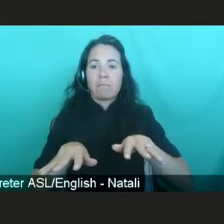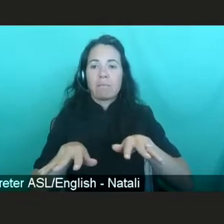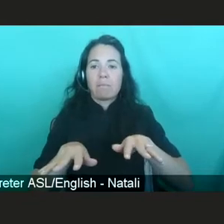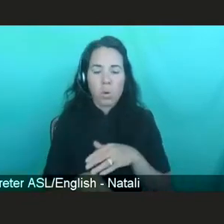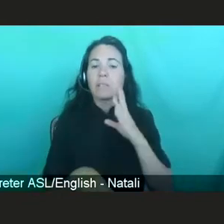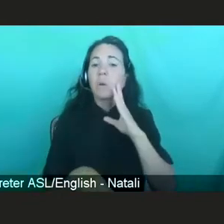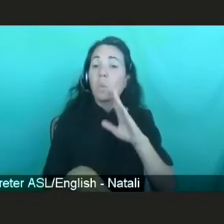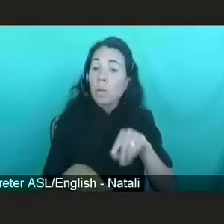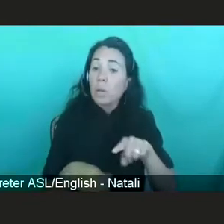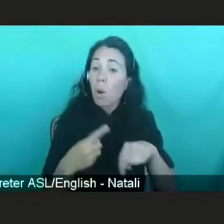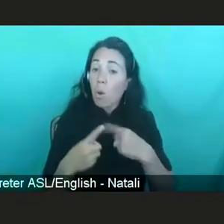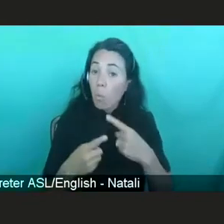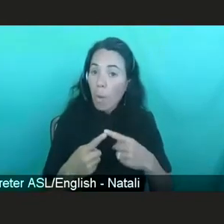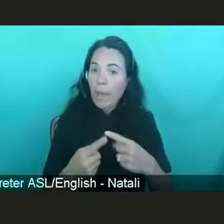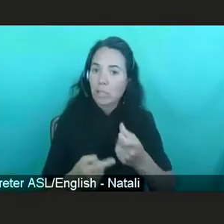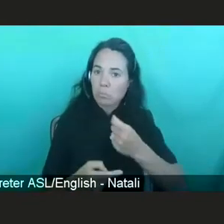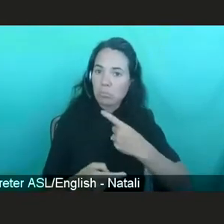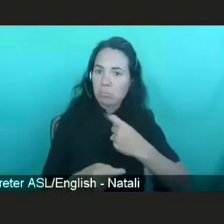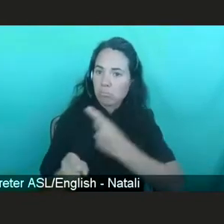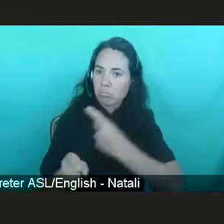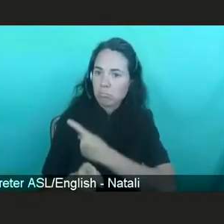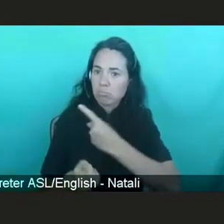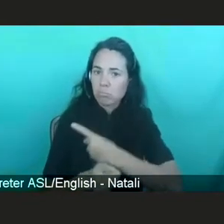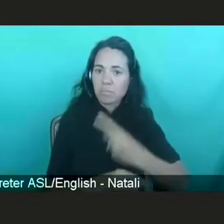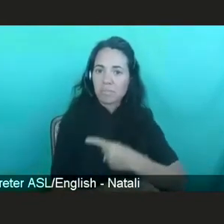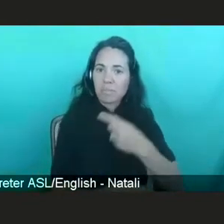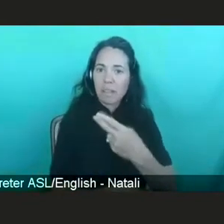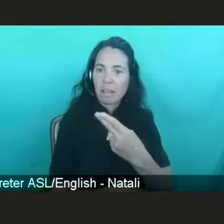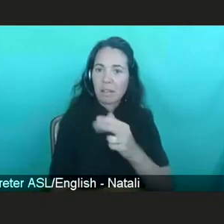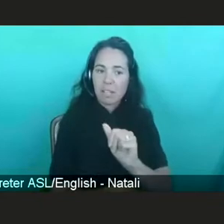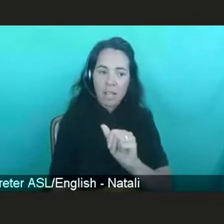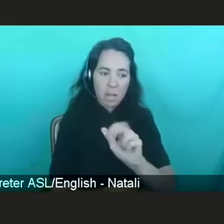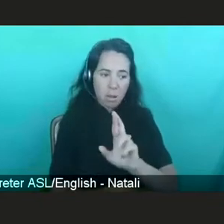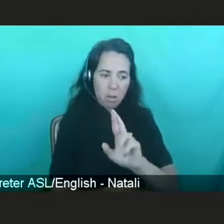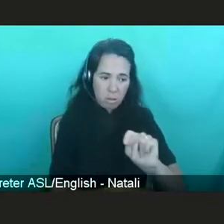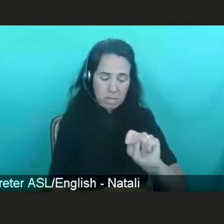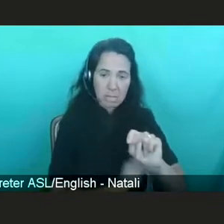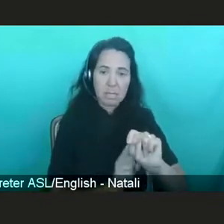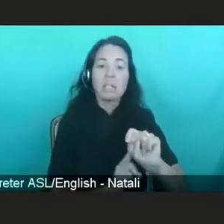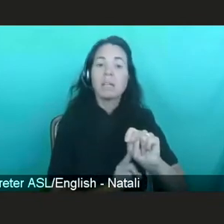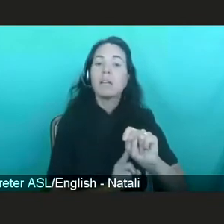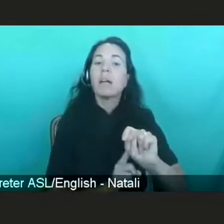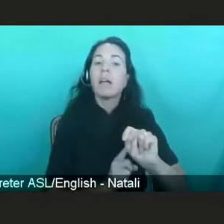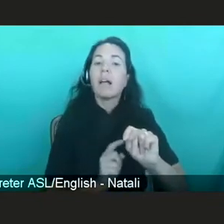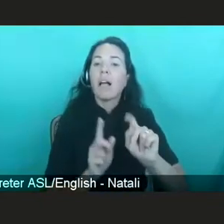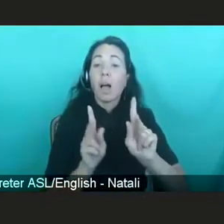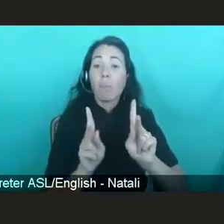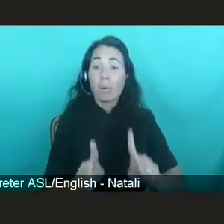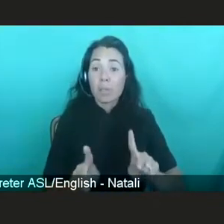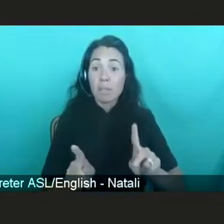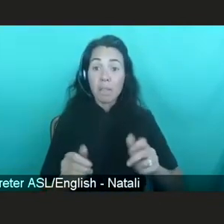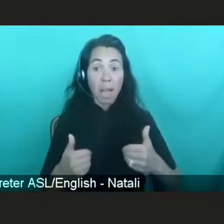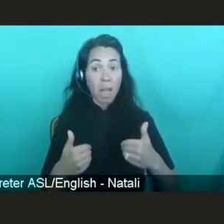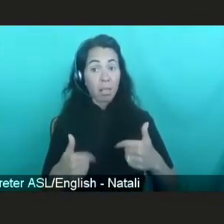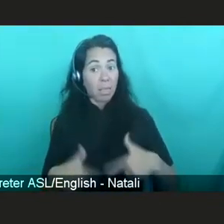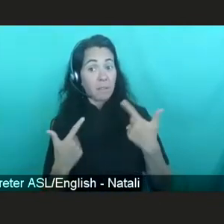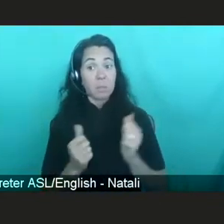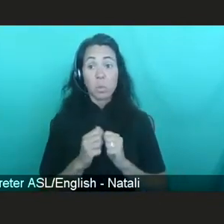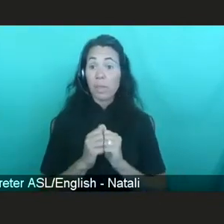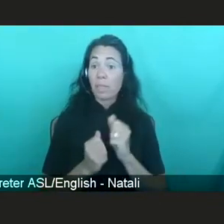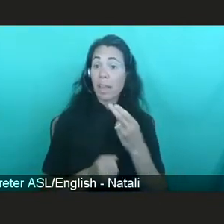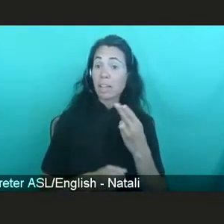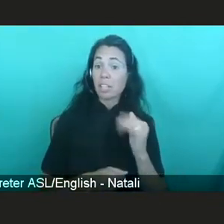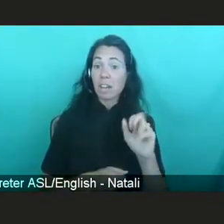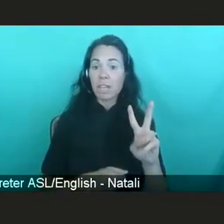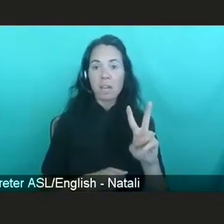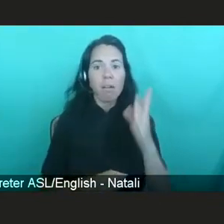consistently, when heart is taken consistently, a person living with HIV becomes undetectable and has zero chance of giving the virus